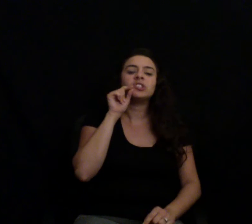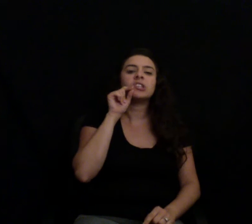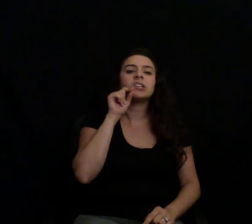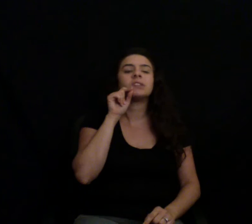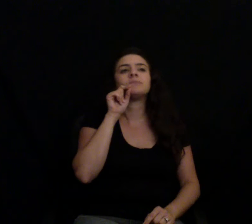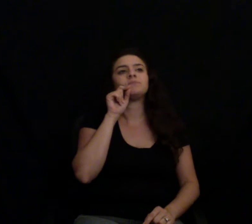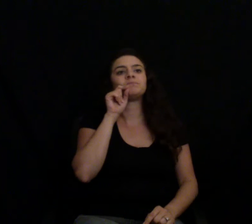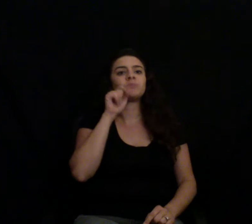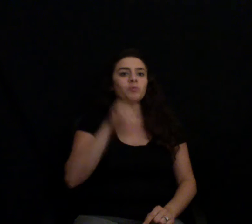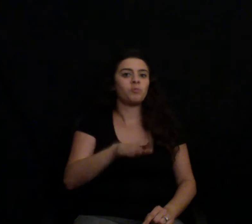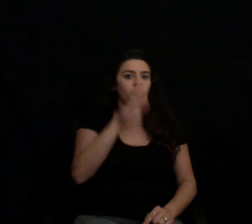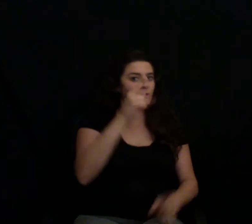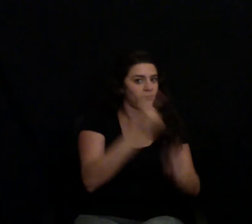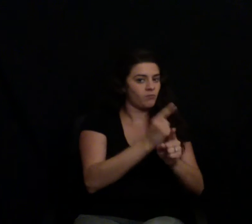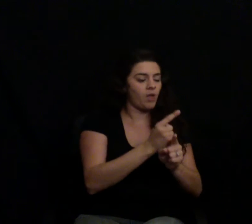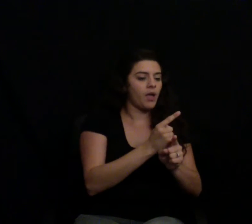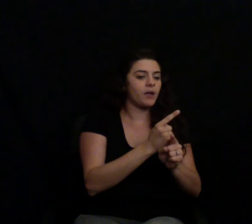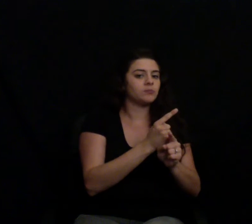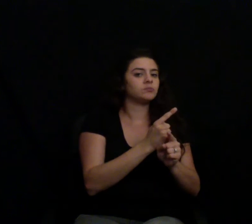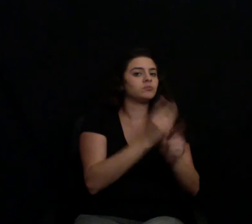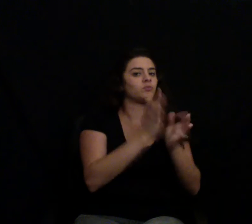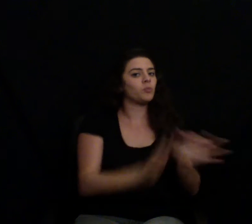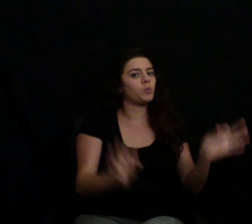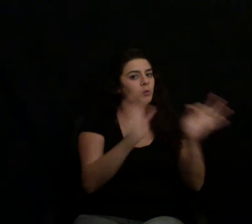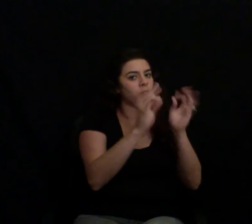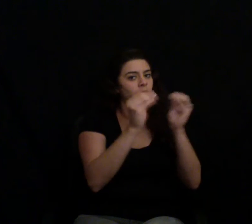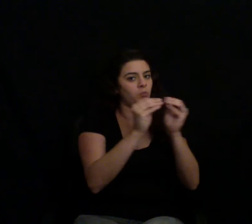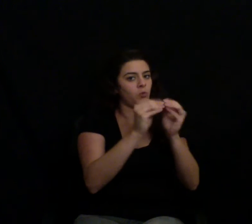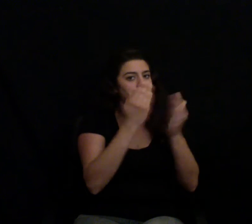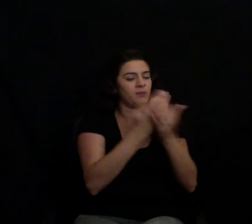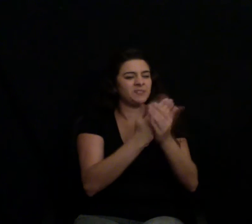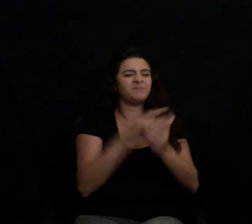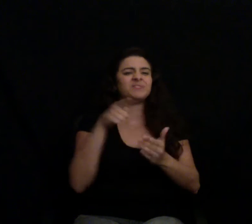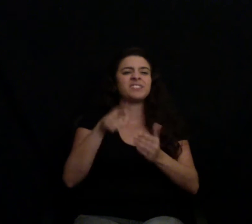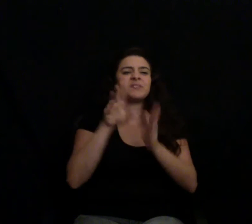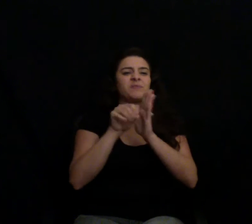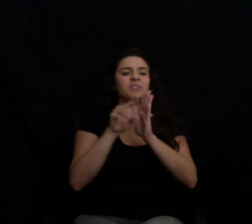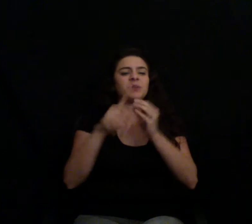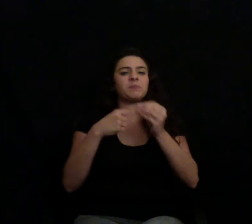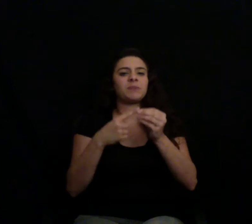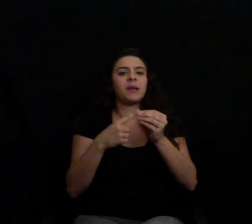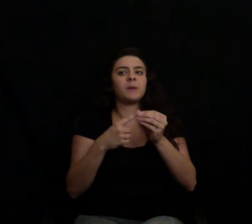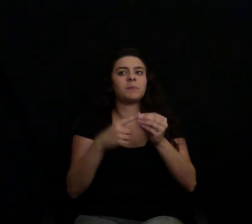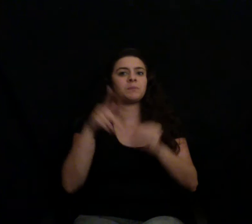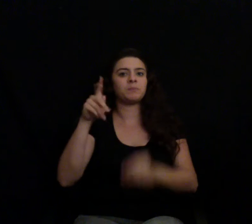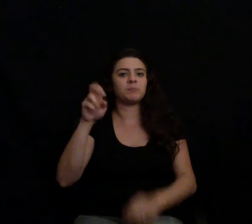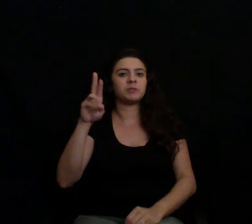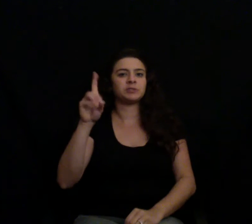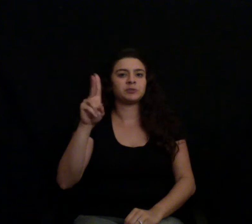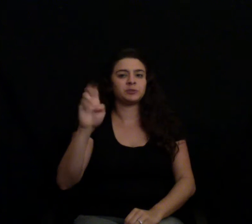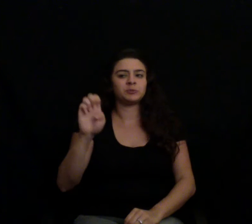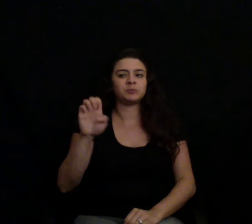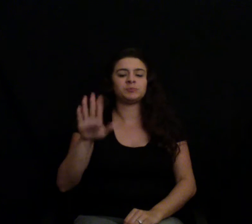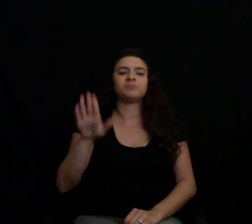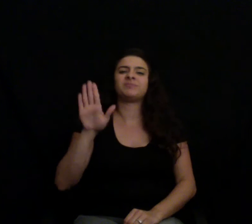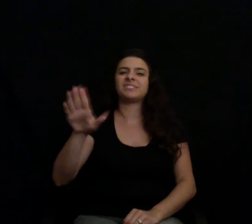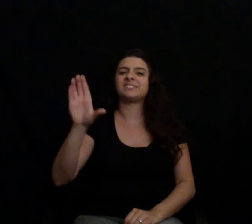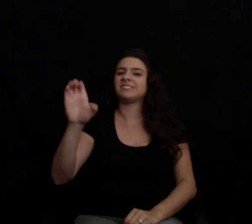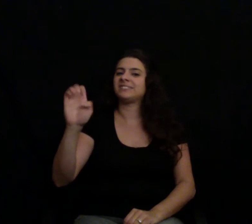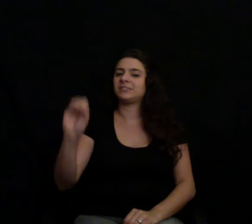Chairman Jim Perdue on the matter. Today, the consumer is less more interested in knowing how the chickens are raised, what they've been eating, before